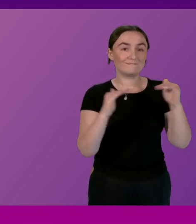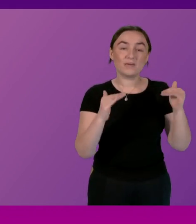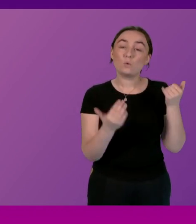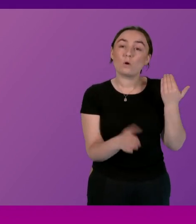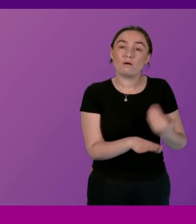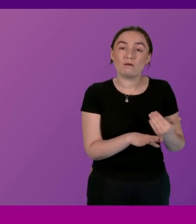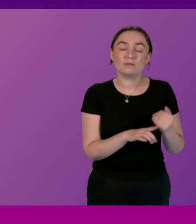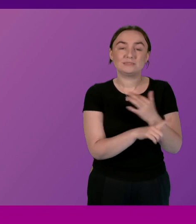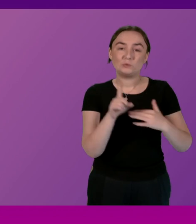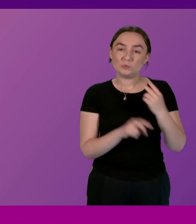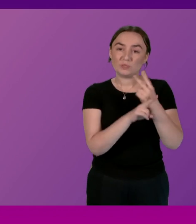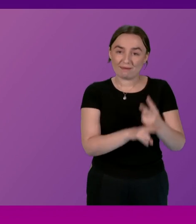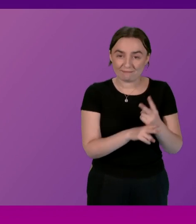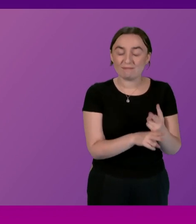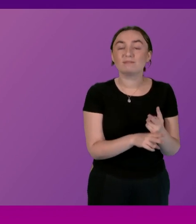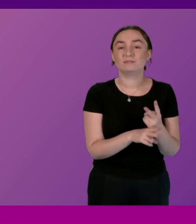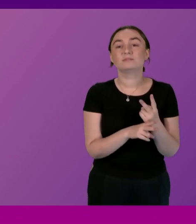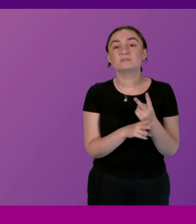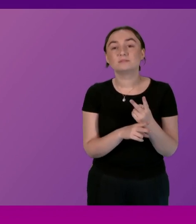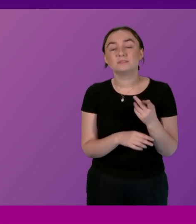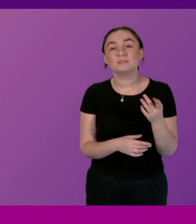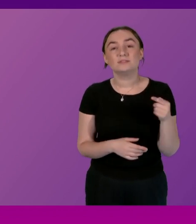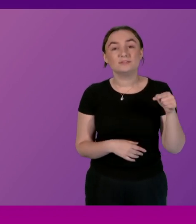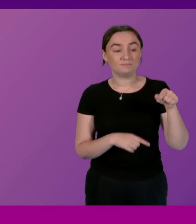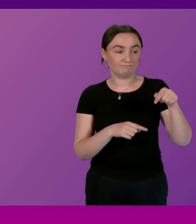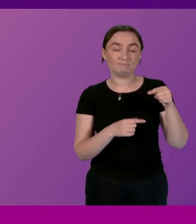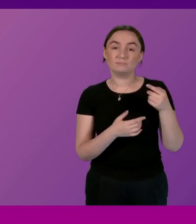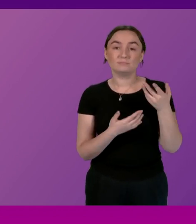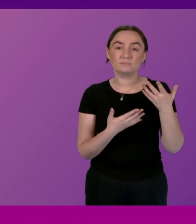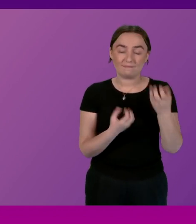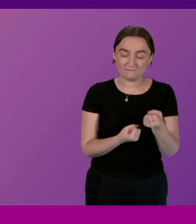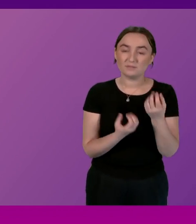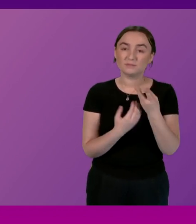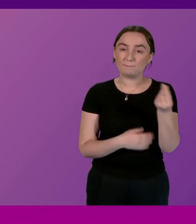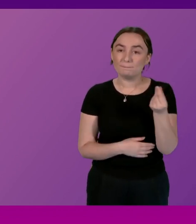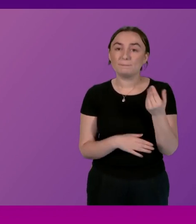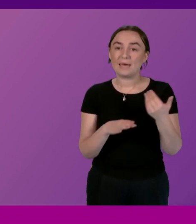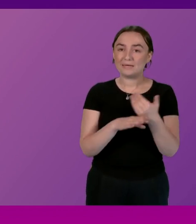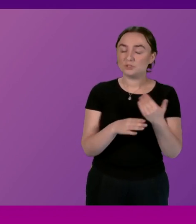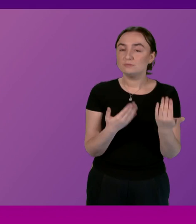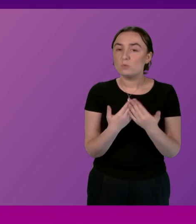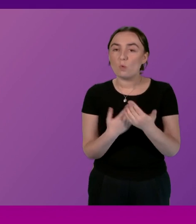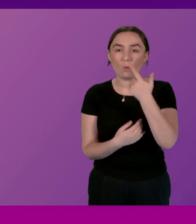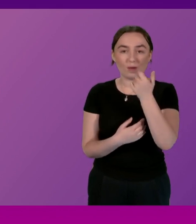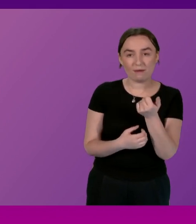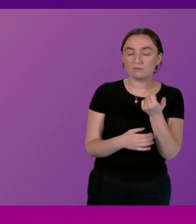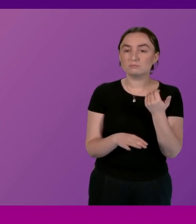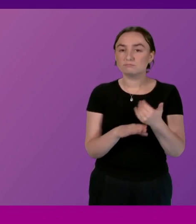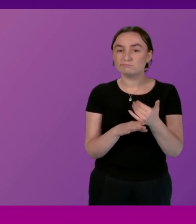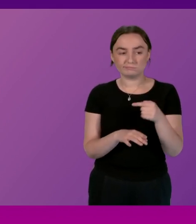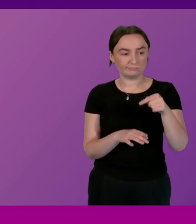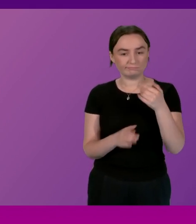social care and there are some further actions that we can take in relation to fair work and social care which I think are really important